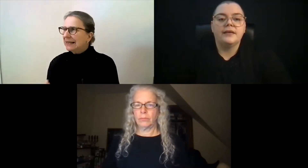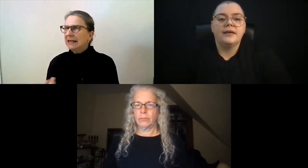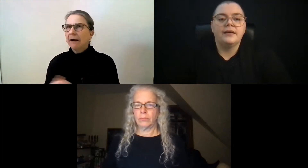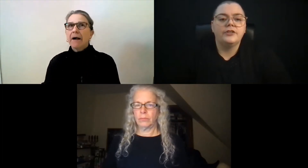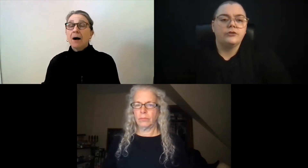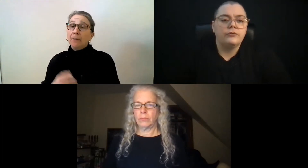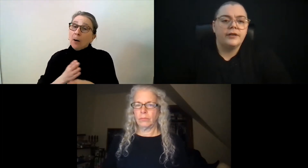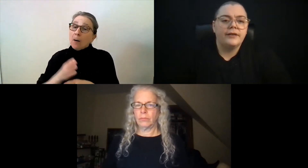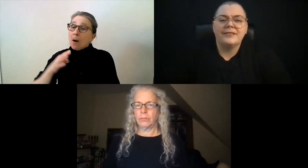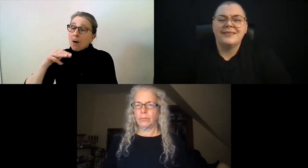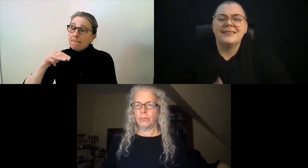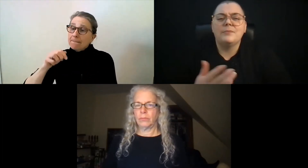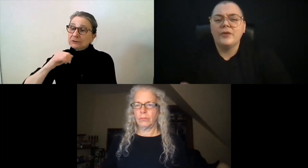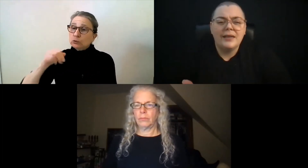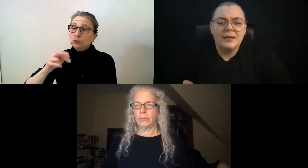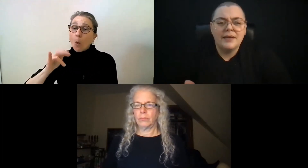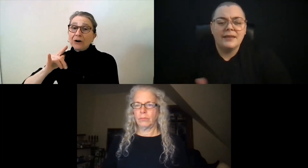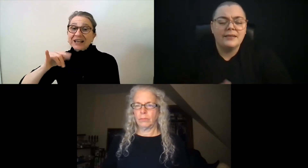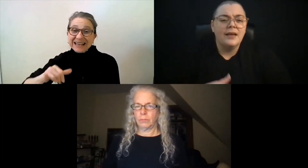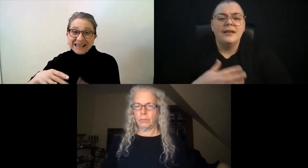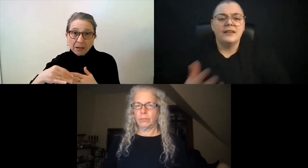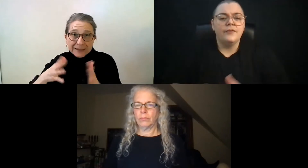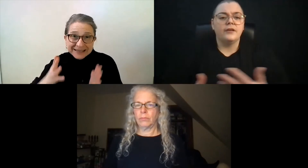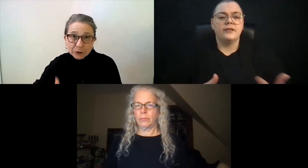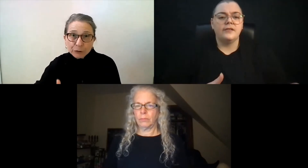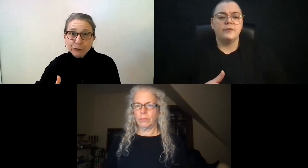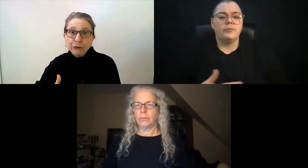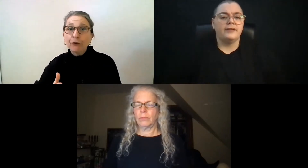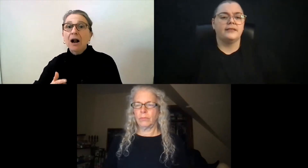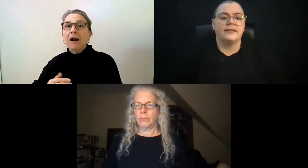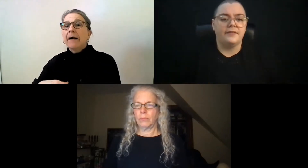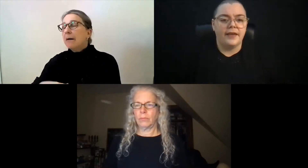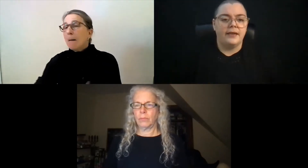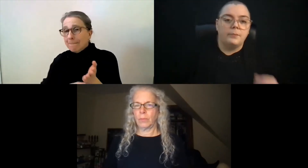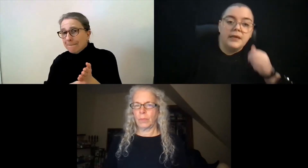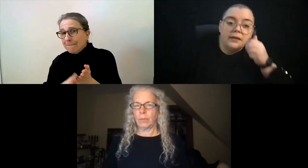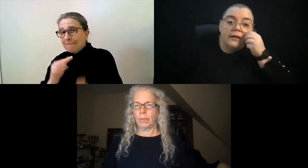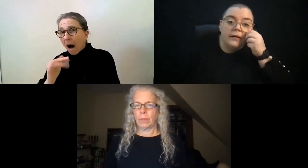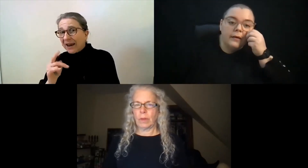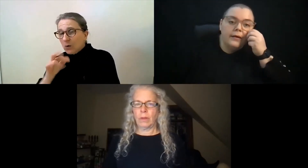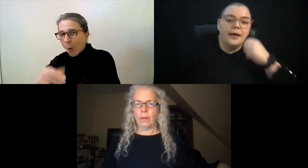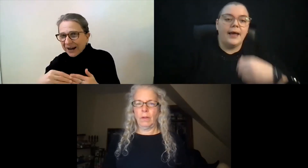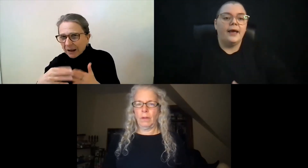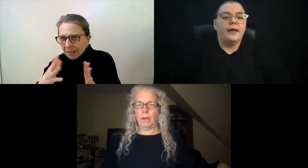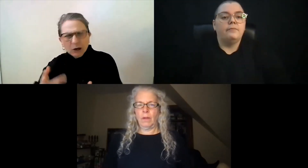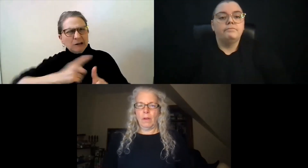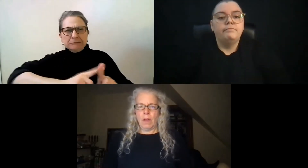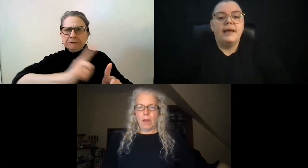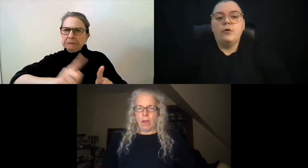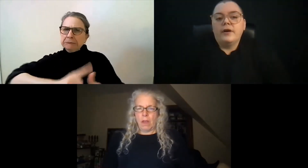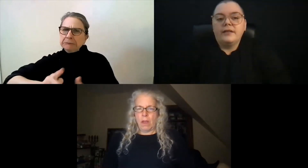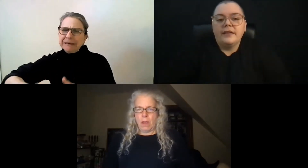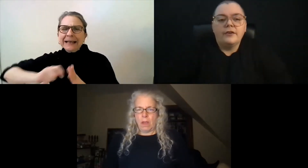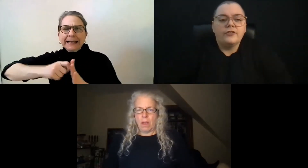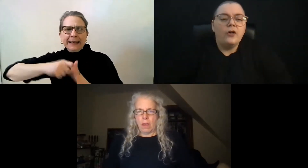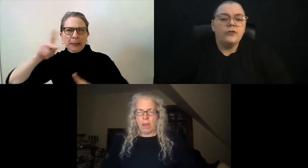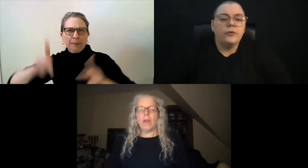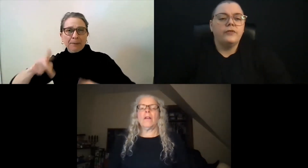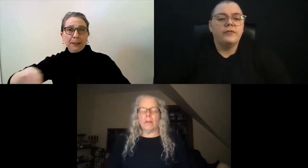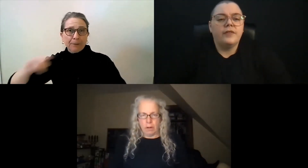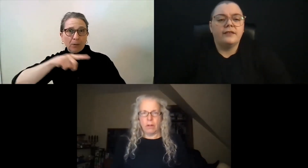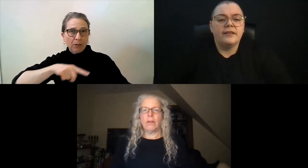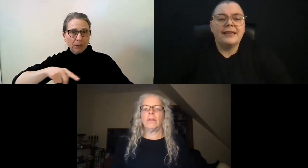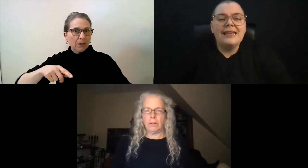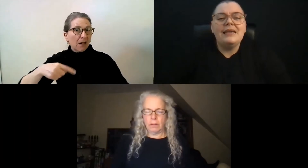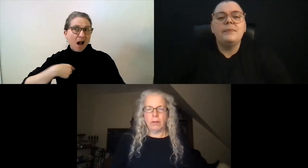families and children, disability committees, different, different places that they can appear. And minority leaders, all